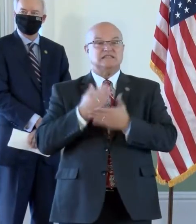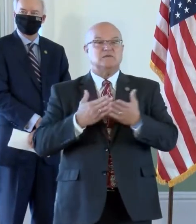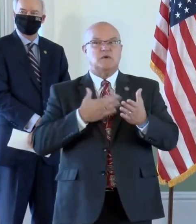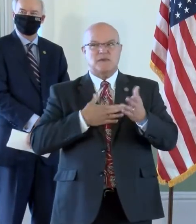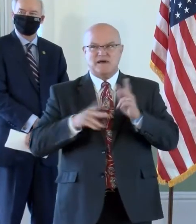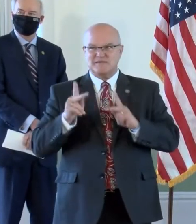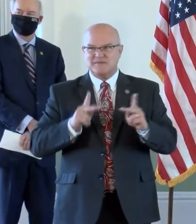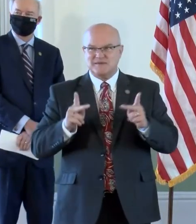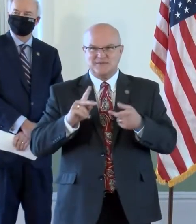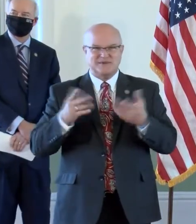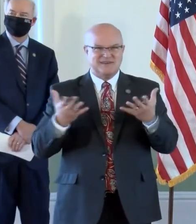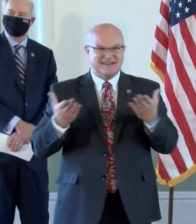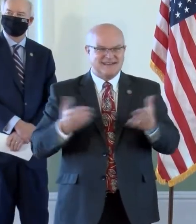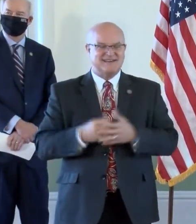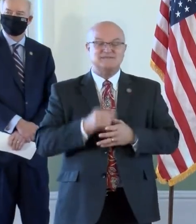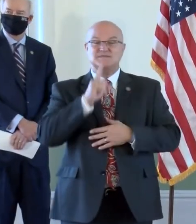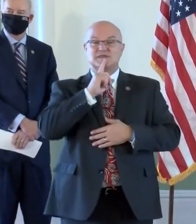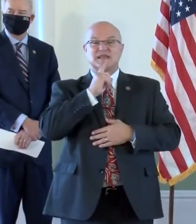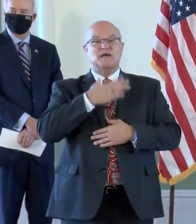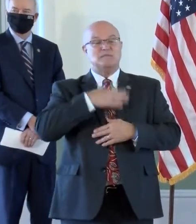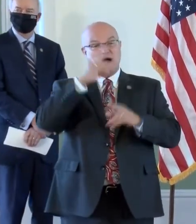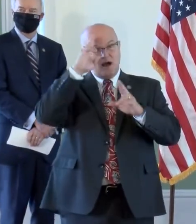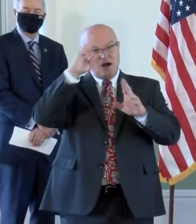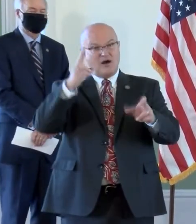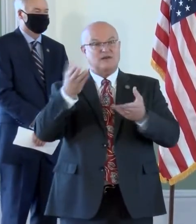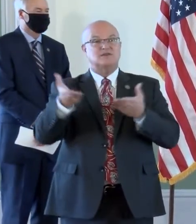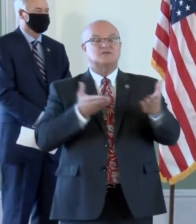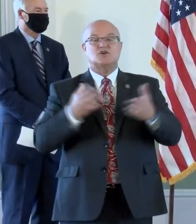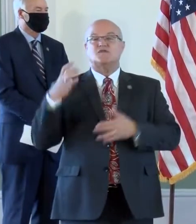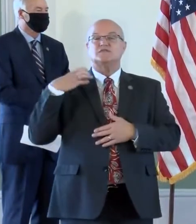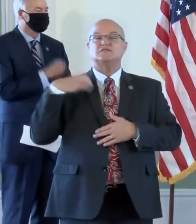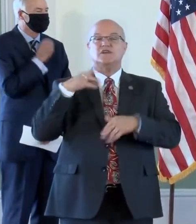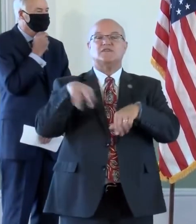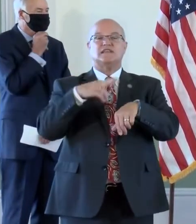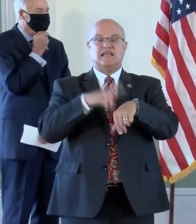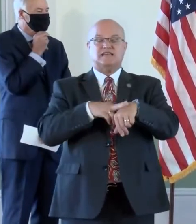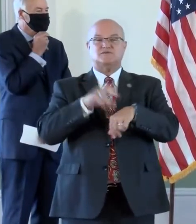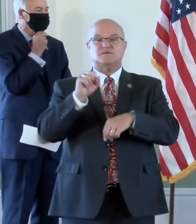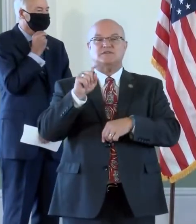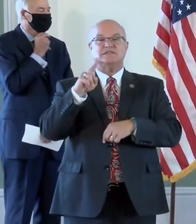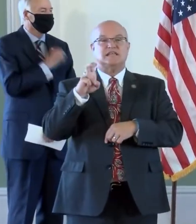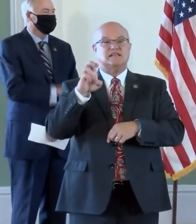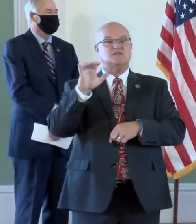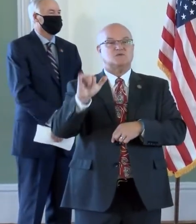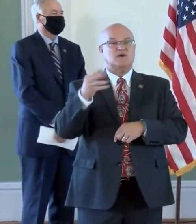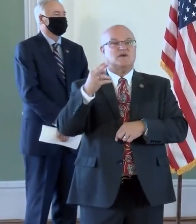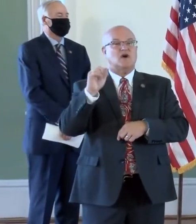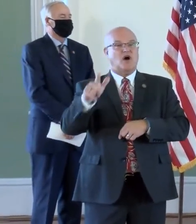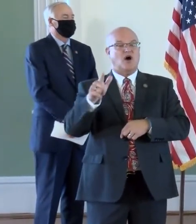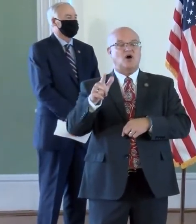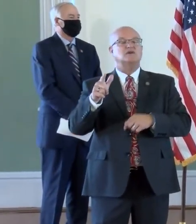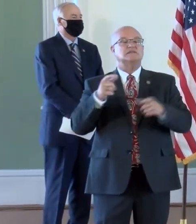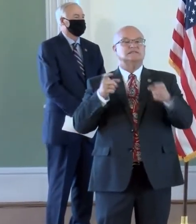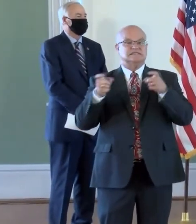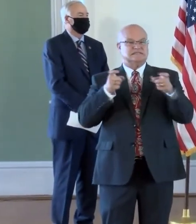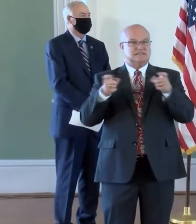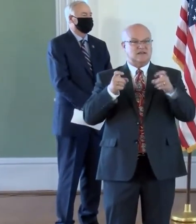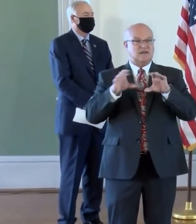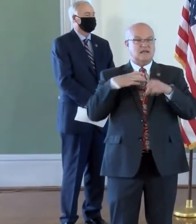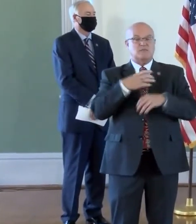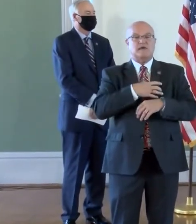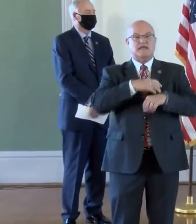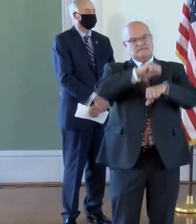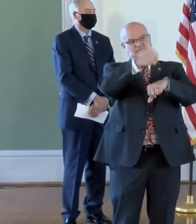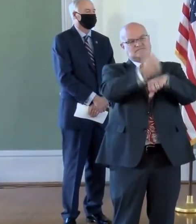here. It is indeed my honor to serve as chair of the National Statuary Hall Steering Committee that will assist in placing